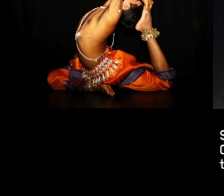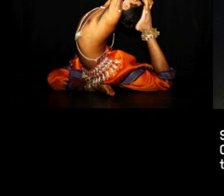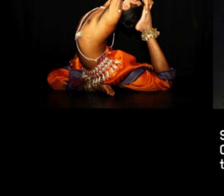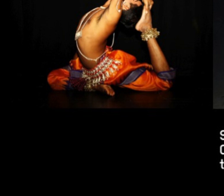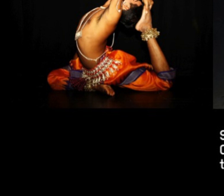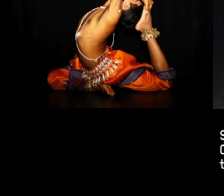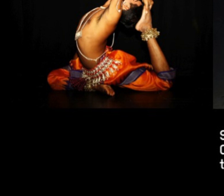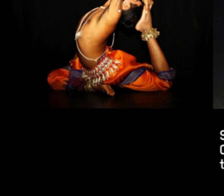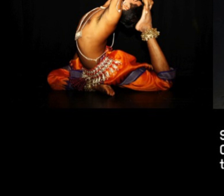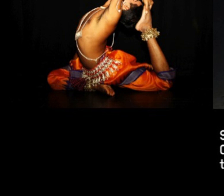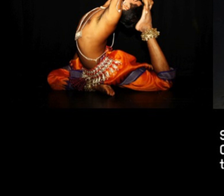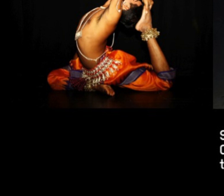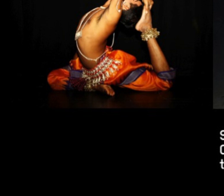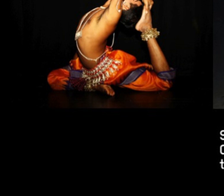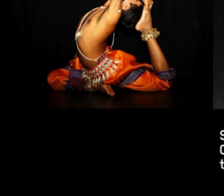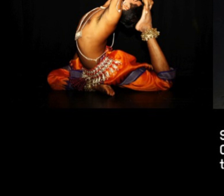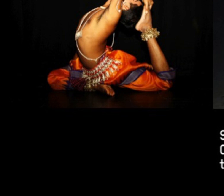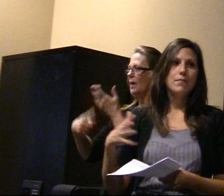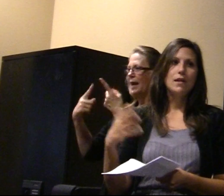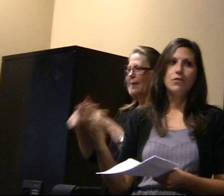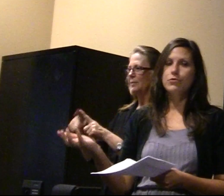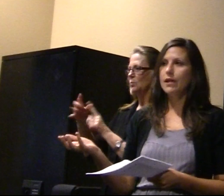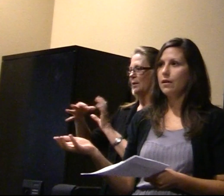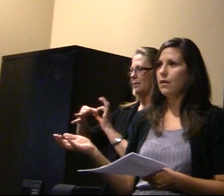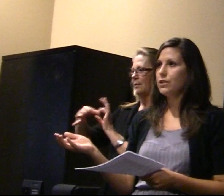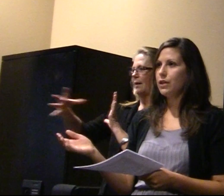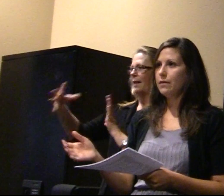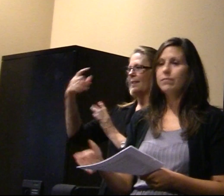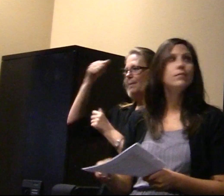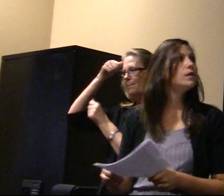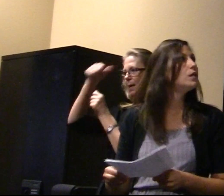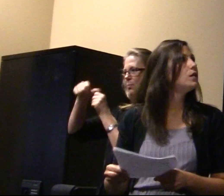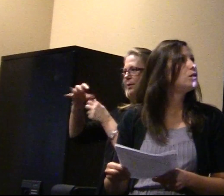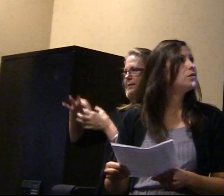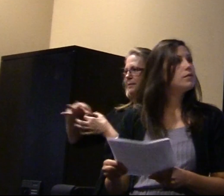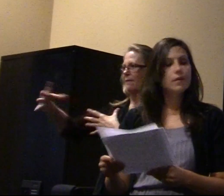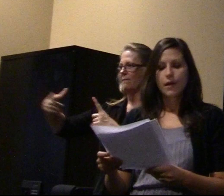cultural memory is disembodied and disseminated through technology.